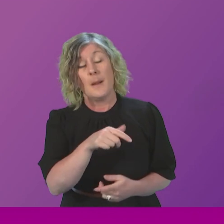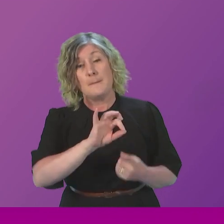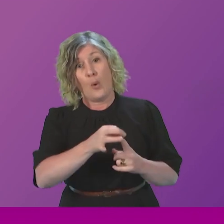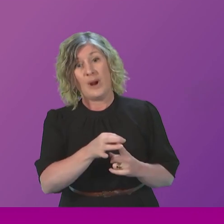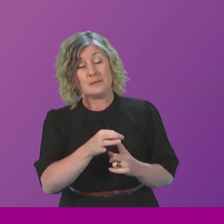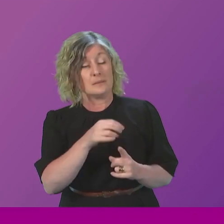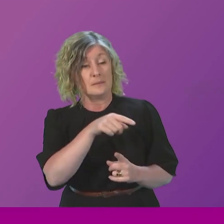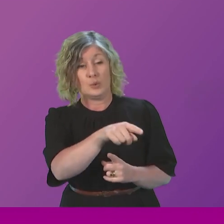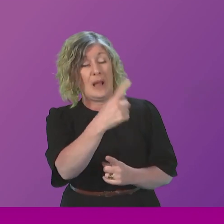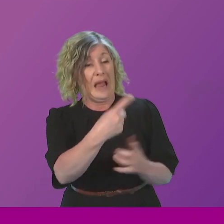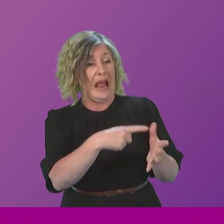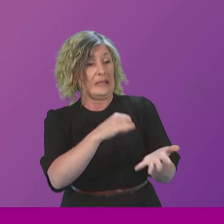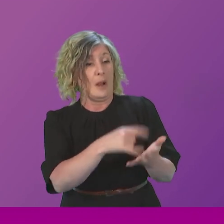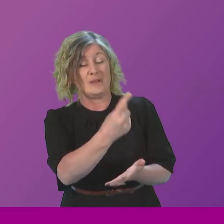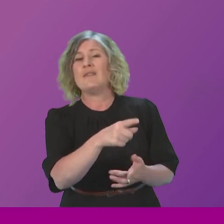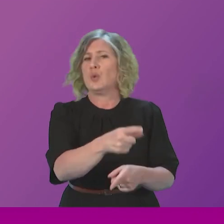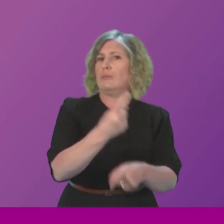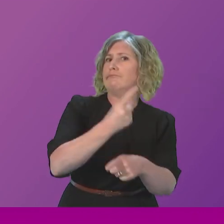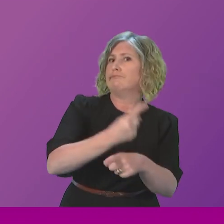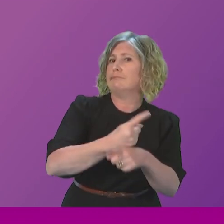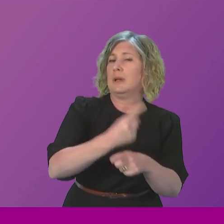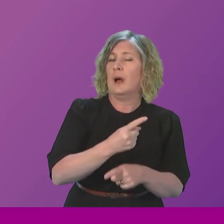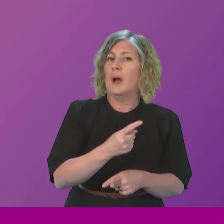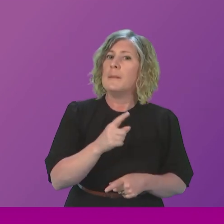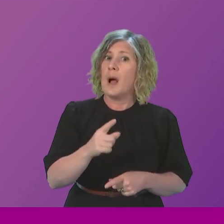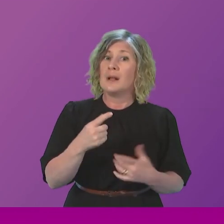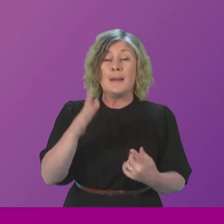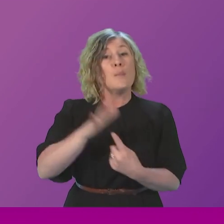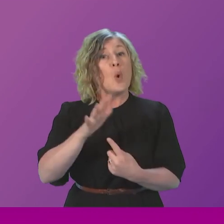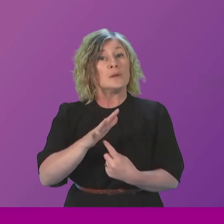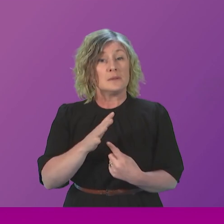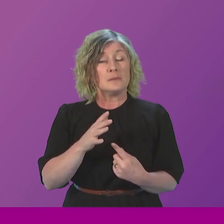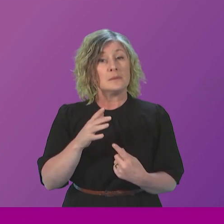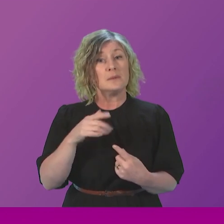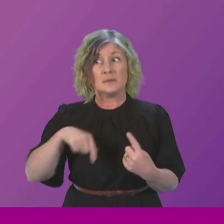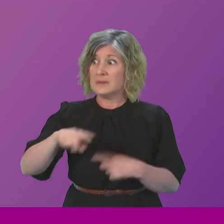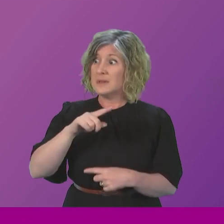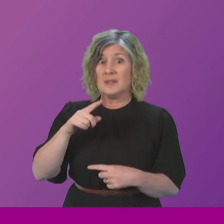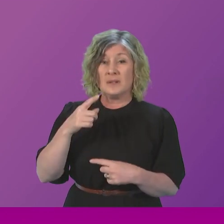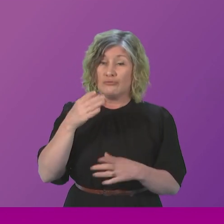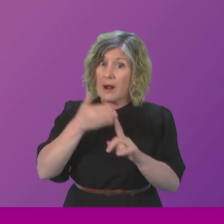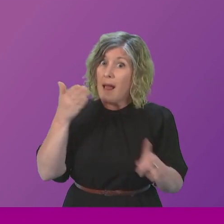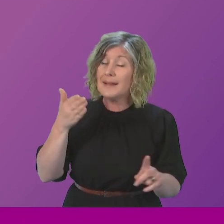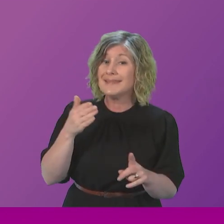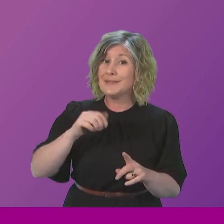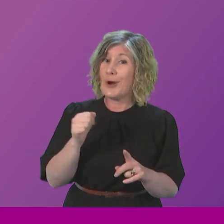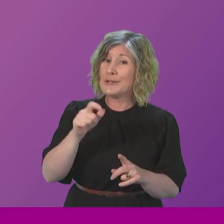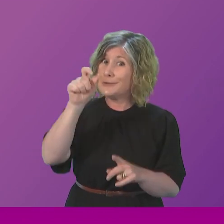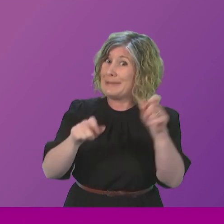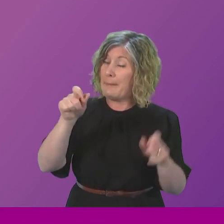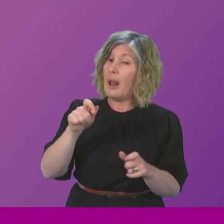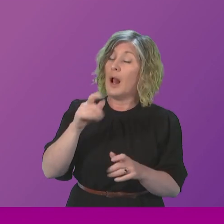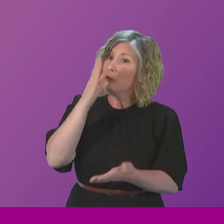can spin in any way he wishes to do so. But the people of Scotland, of course, have continued to trust the SNP with the health service time